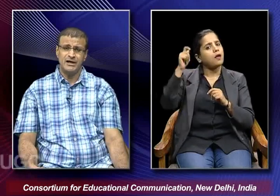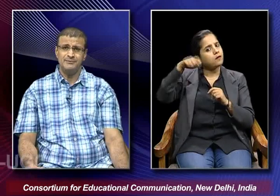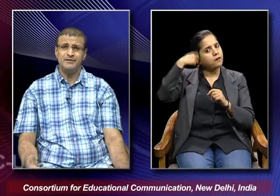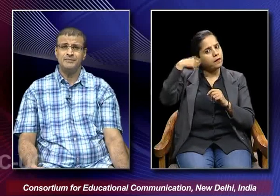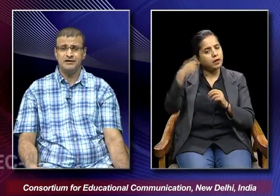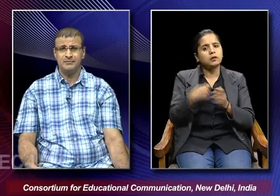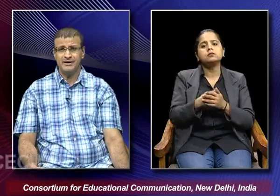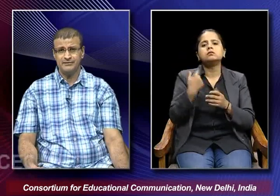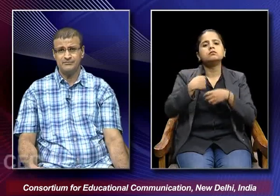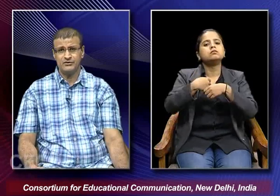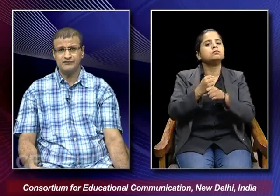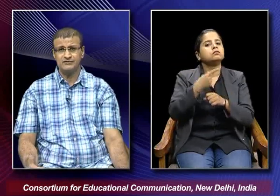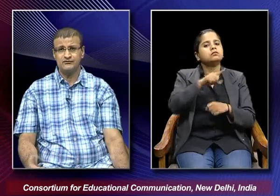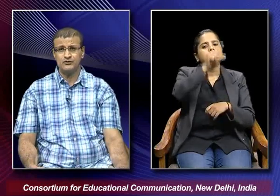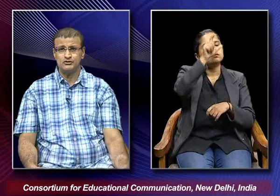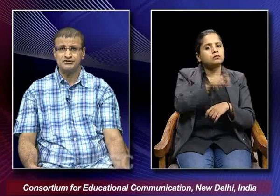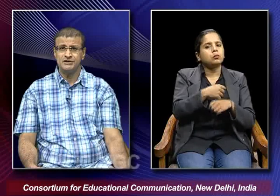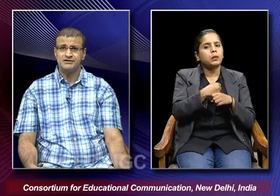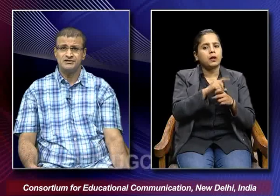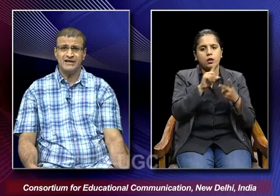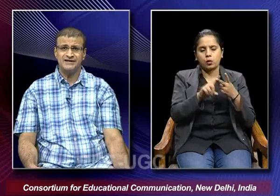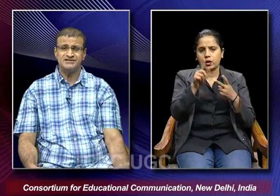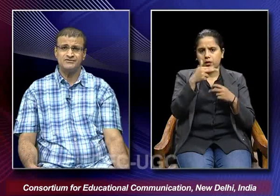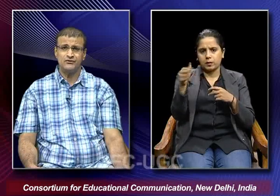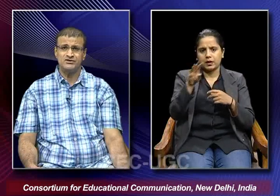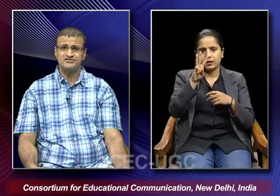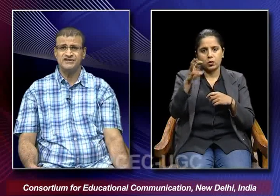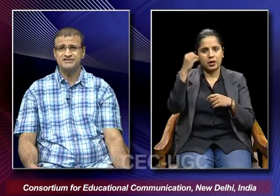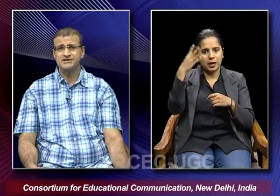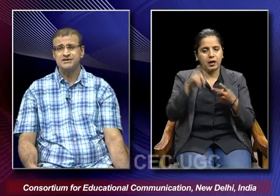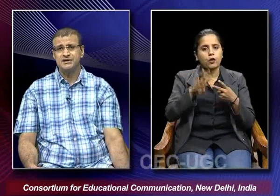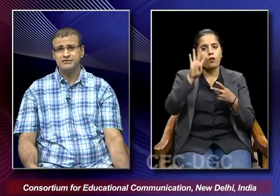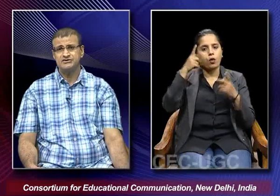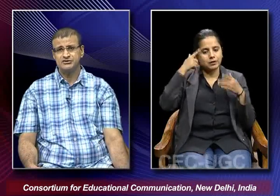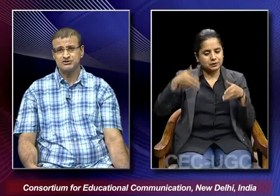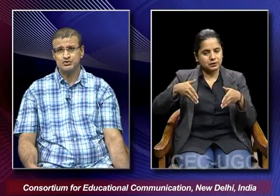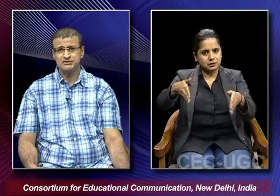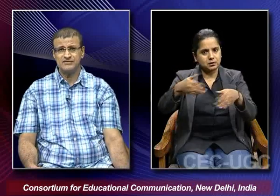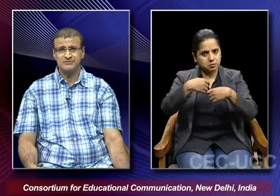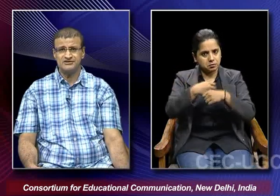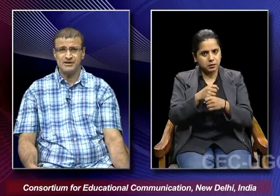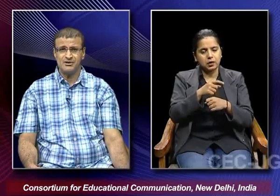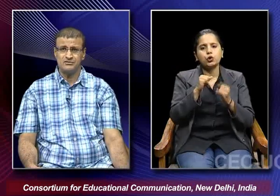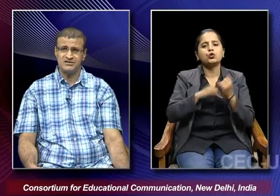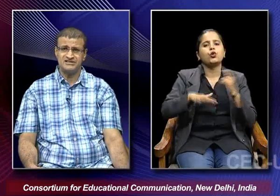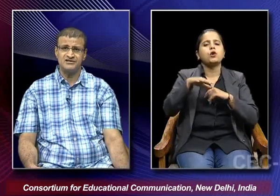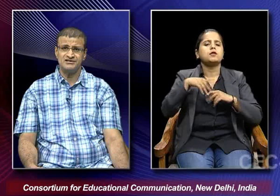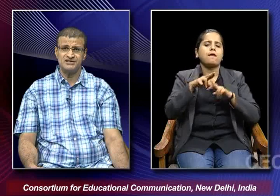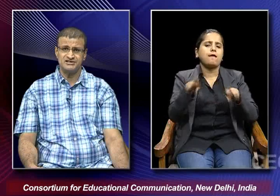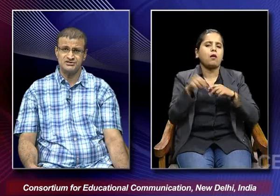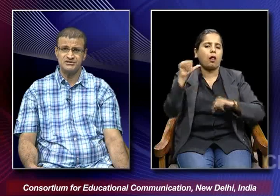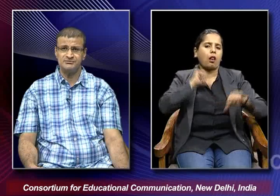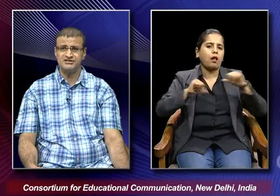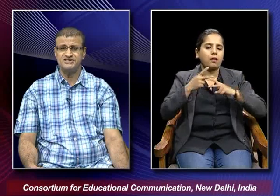being made by him one of them was three lights and four streets which was a social family drama on the national